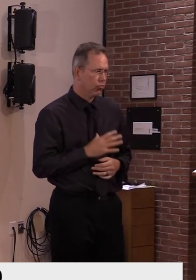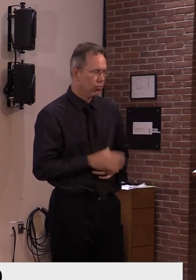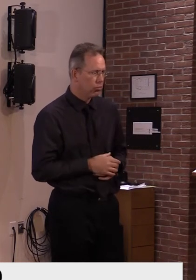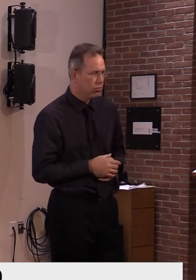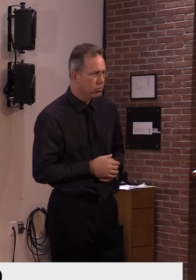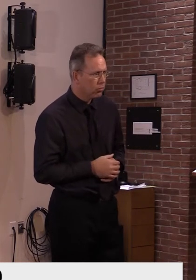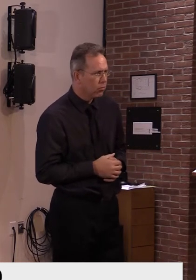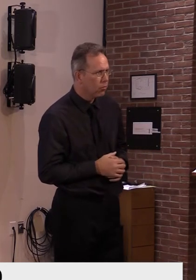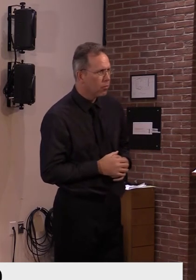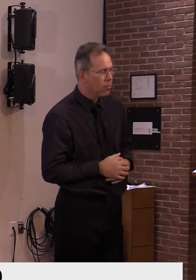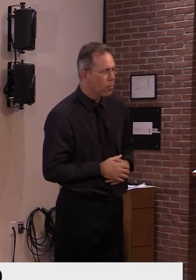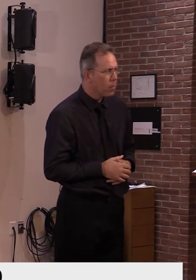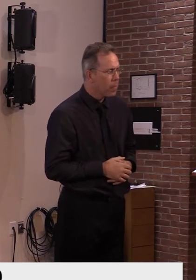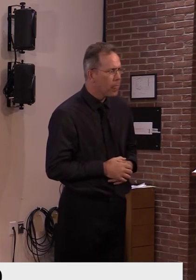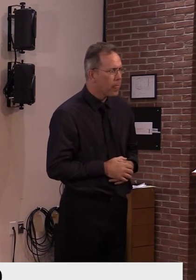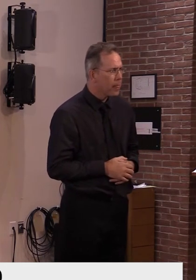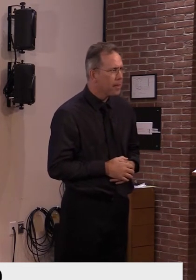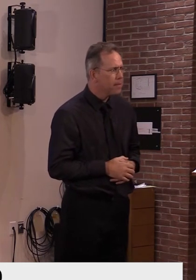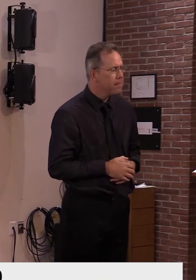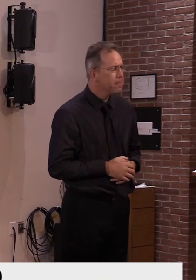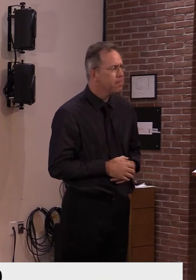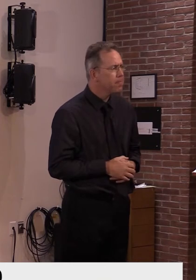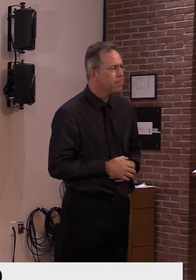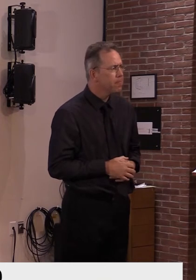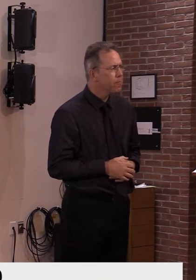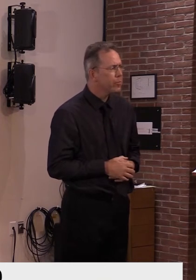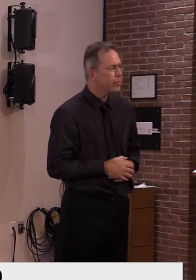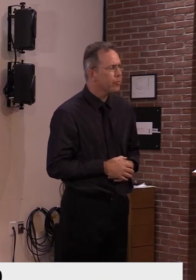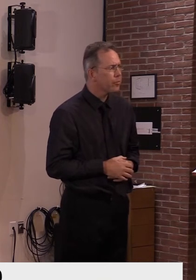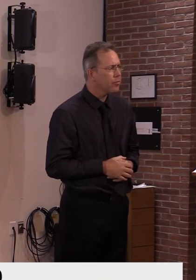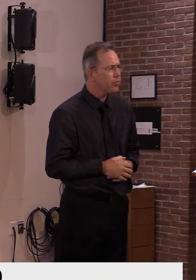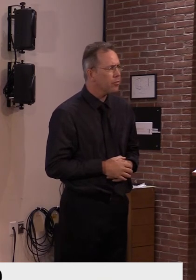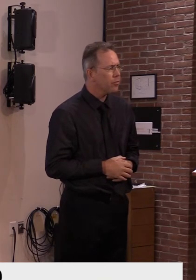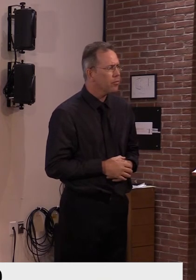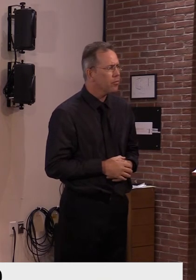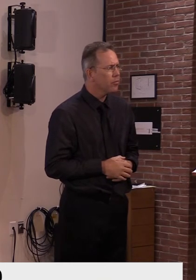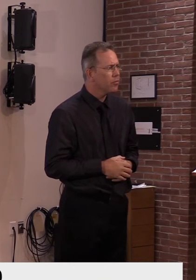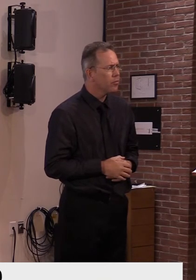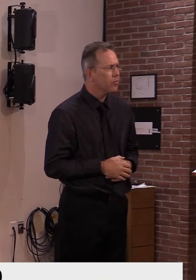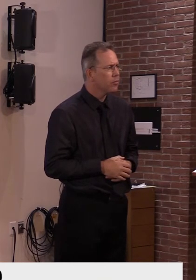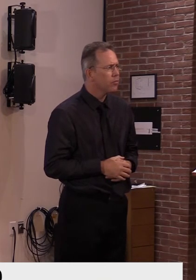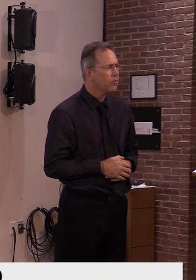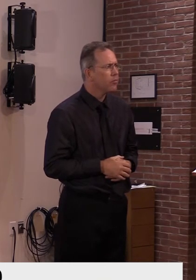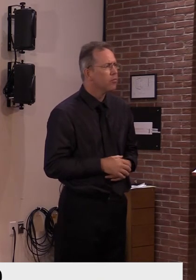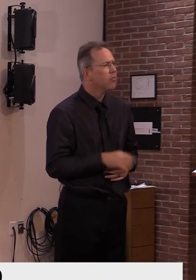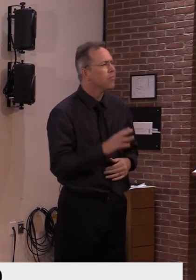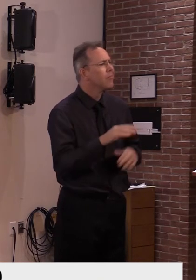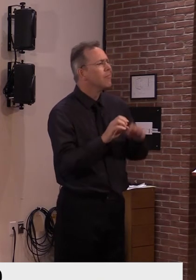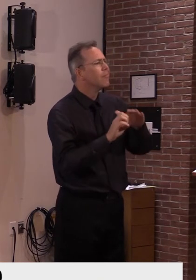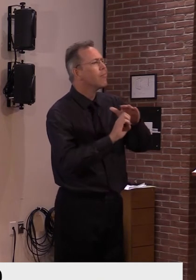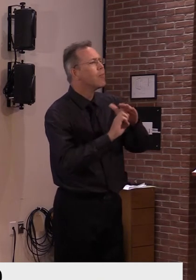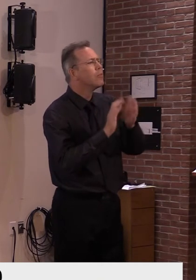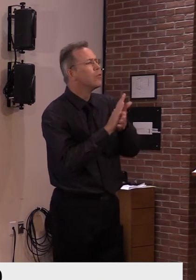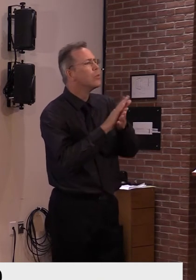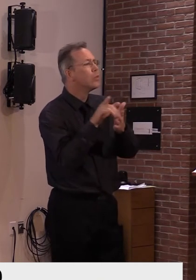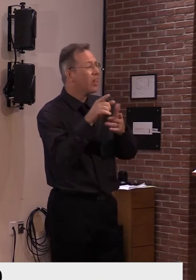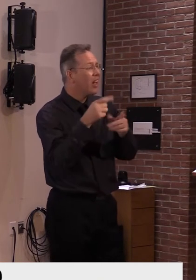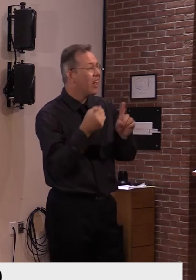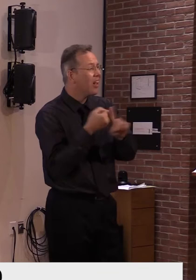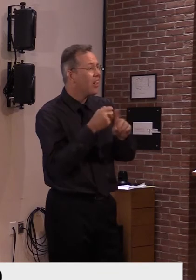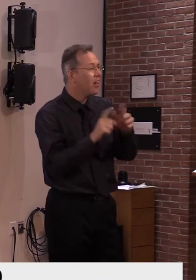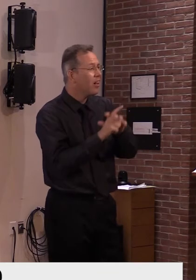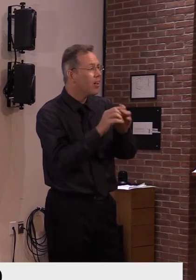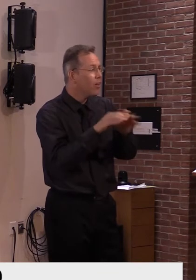Liberty Elementary School sent a letter home saying, um, that a member of the school community had tested